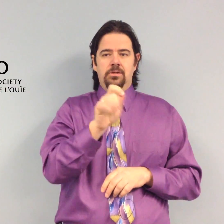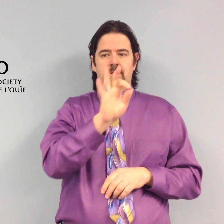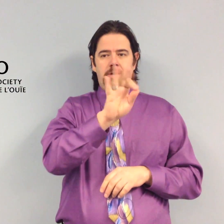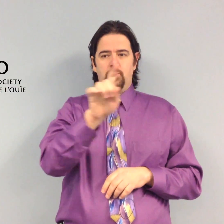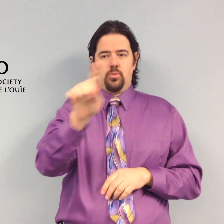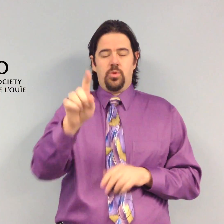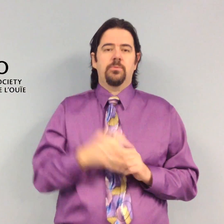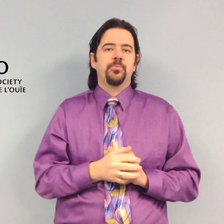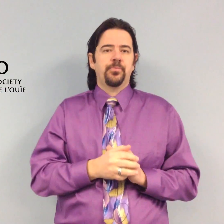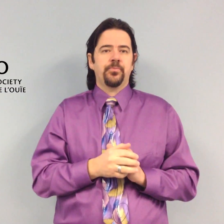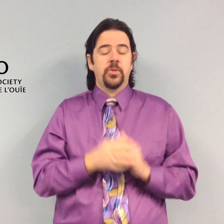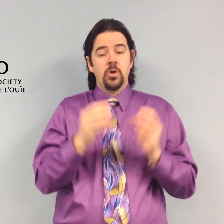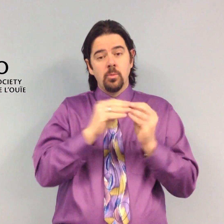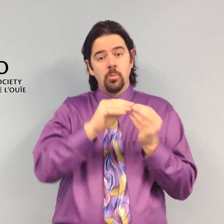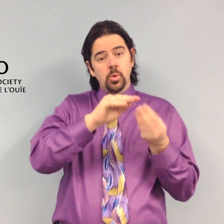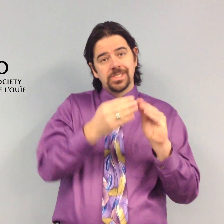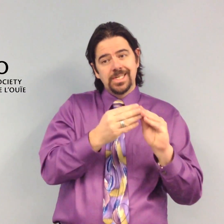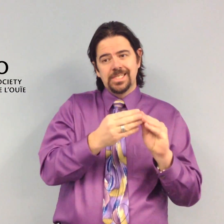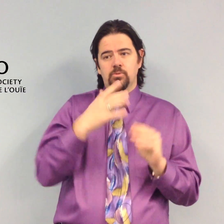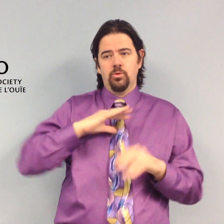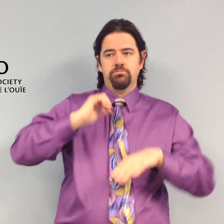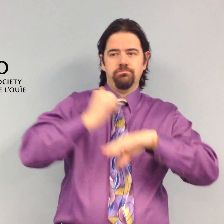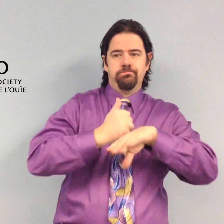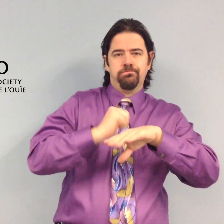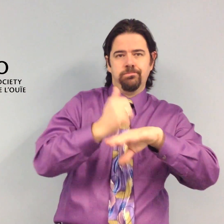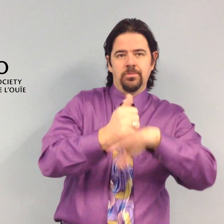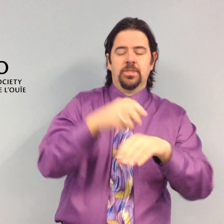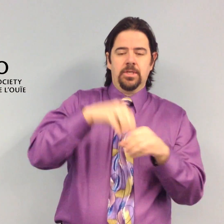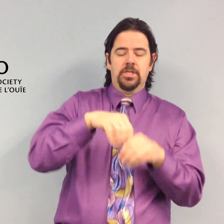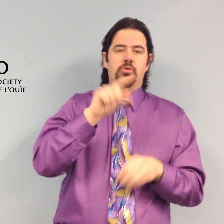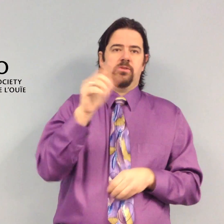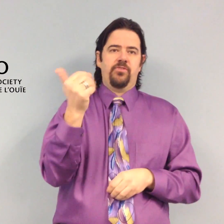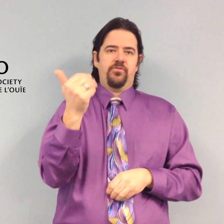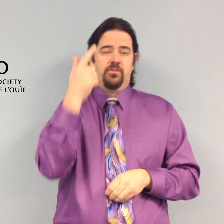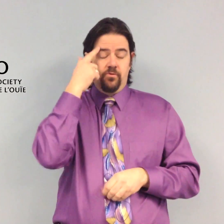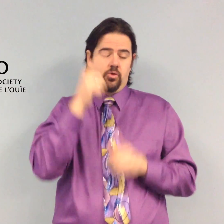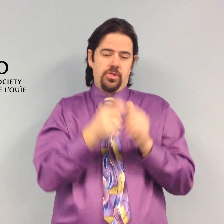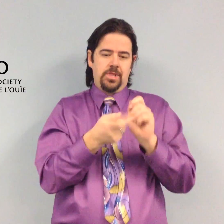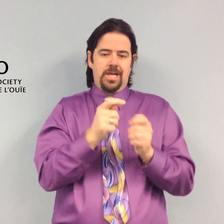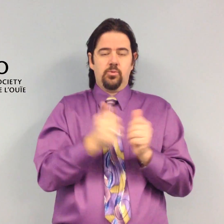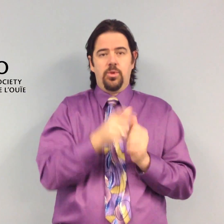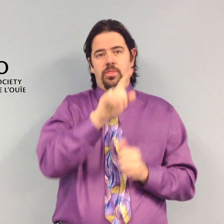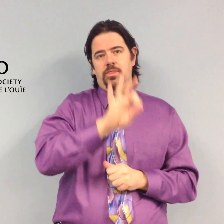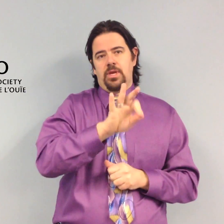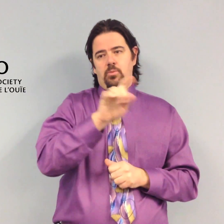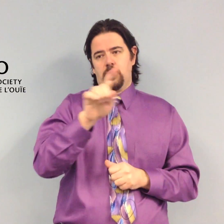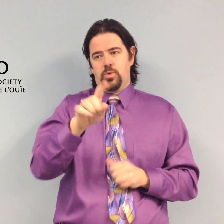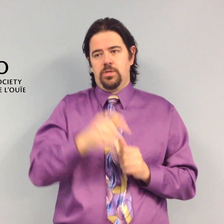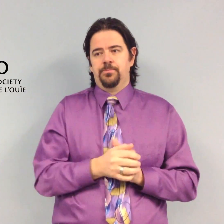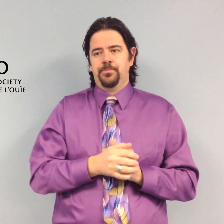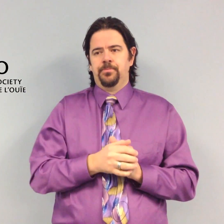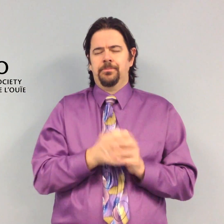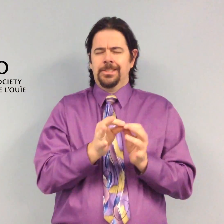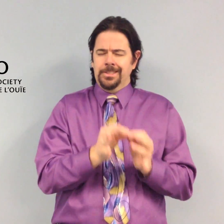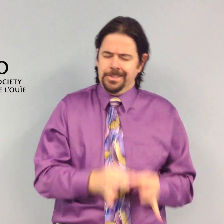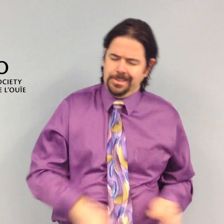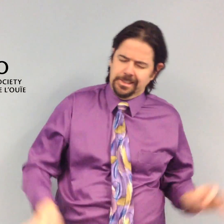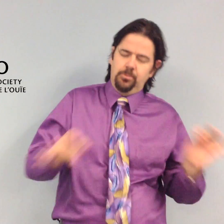More municipalities will come on board in 2015. Please make note that users of this service must